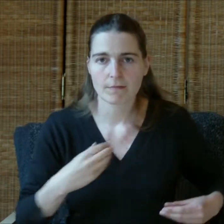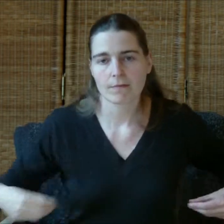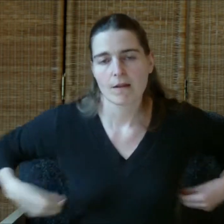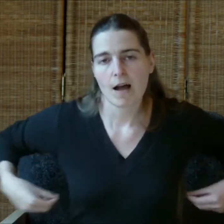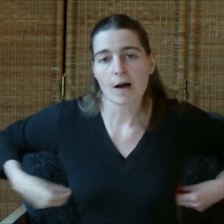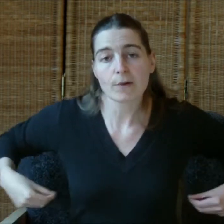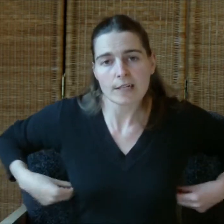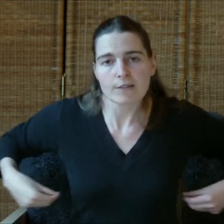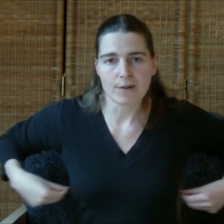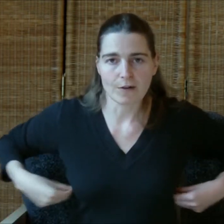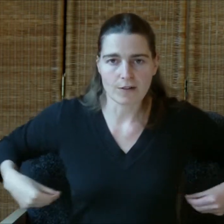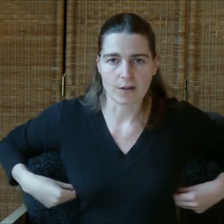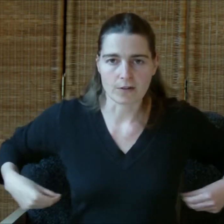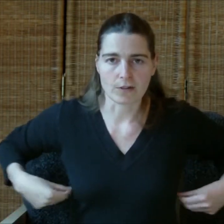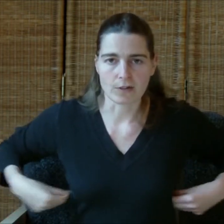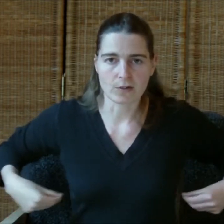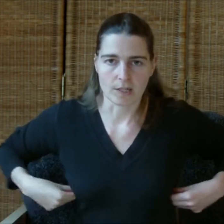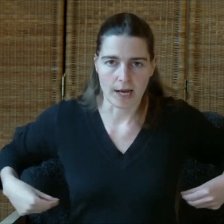I'm willing to focus on the solution now.